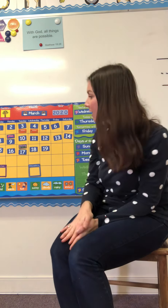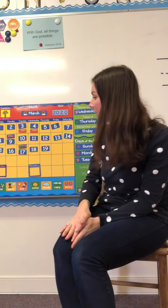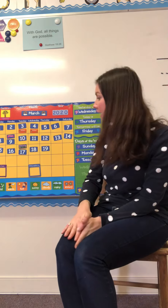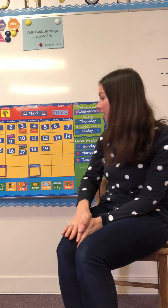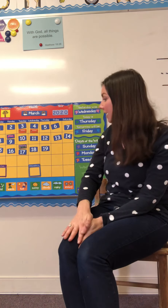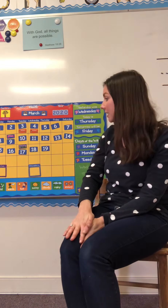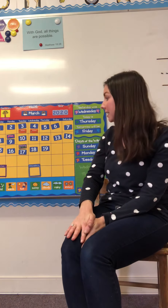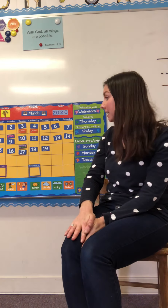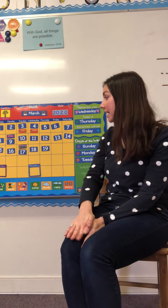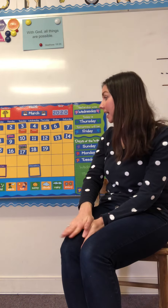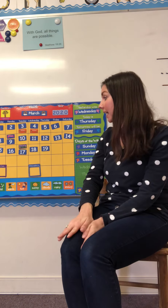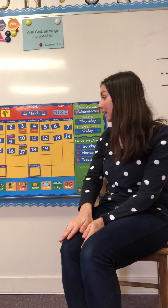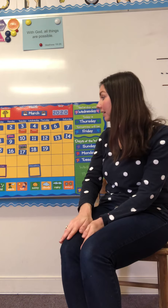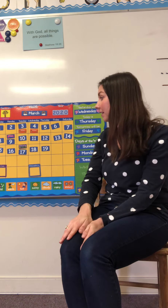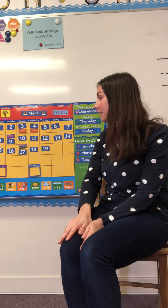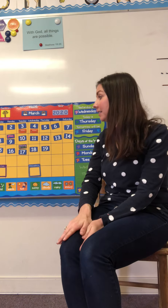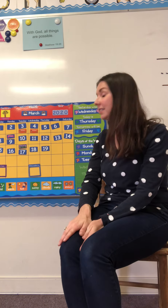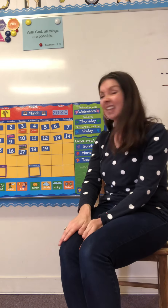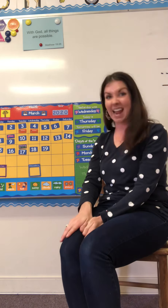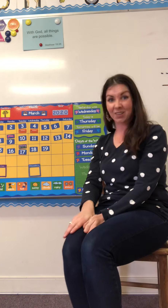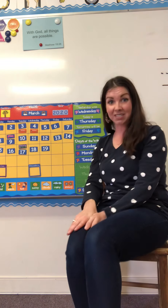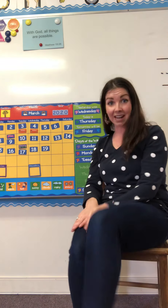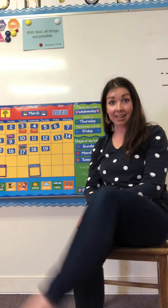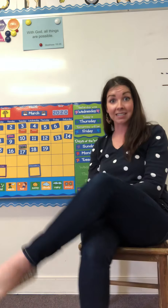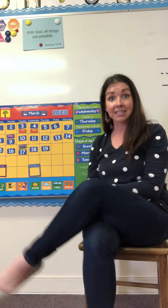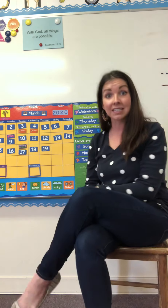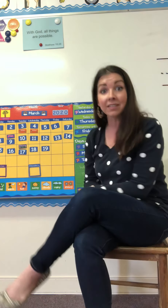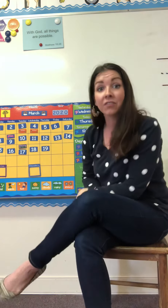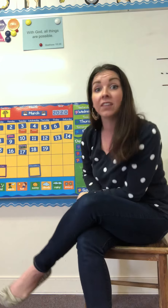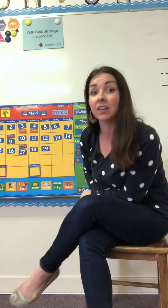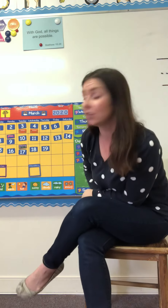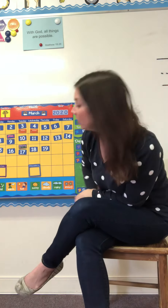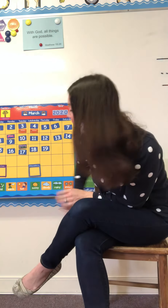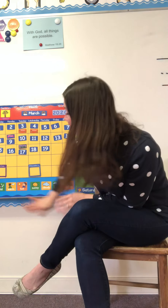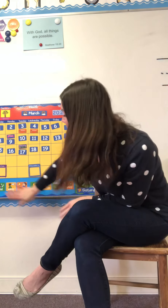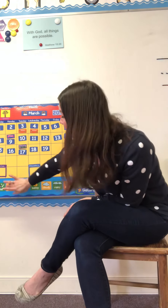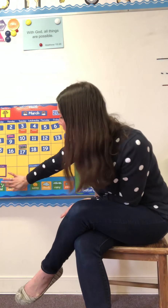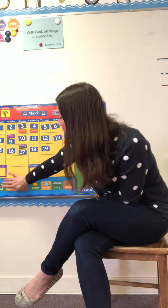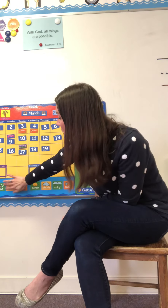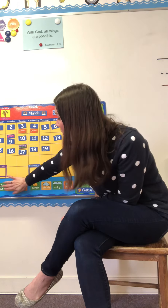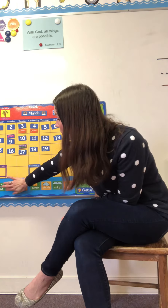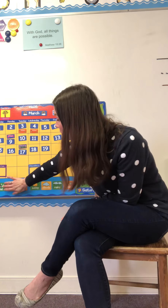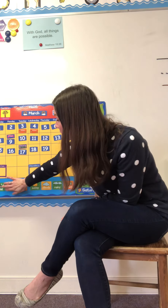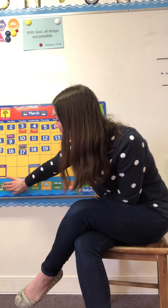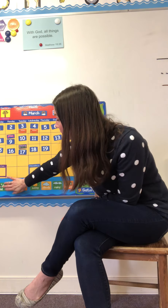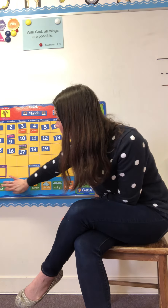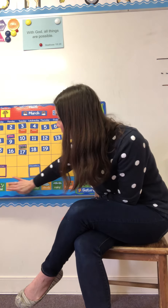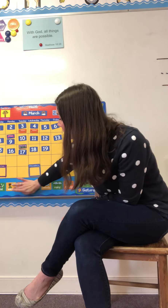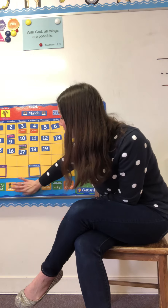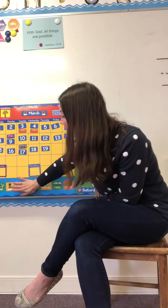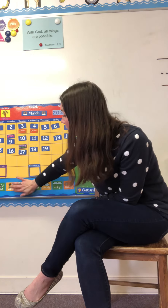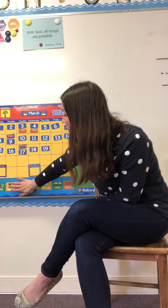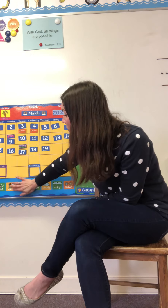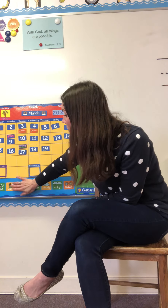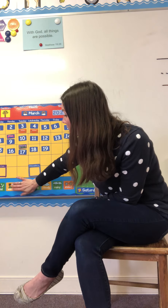today outside does it feel cold warm